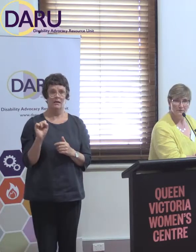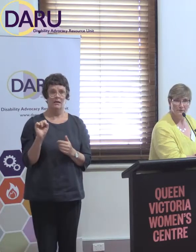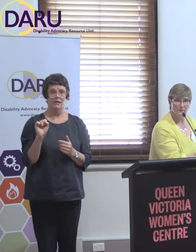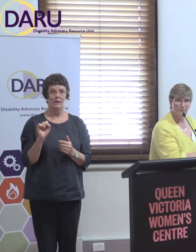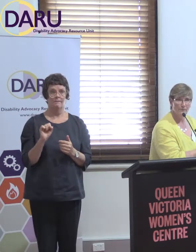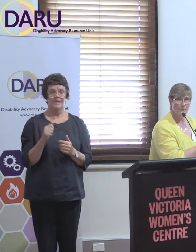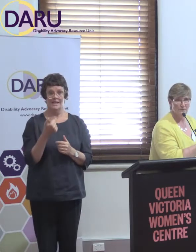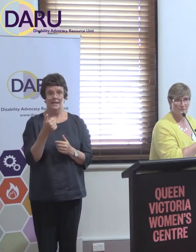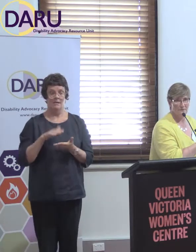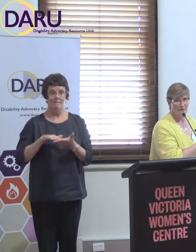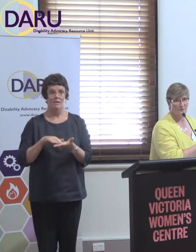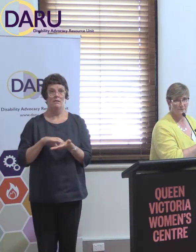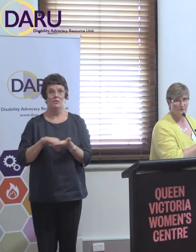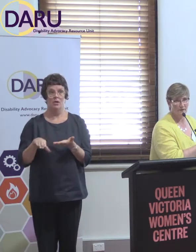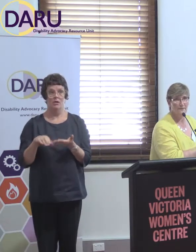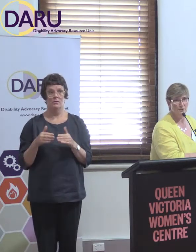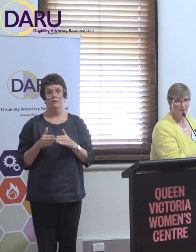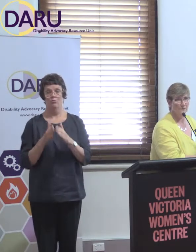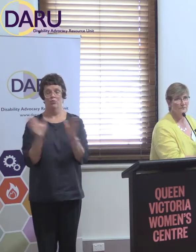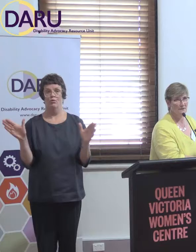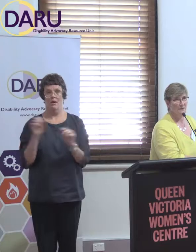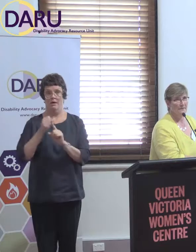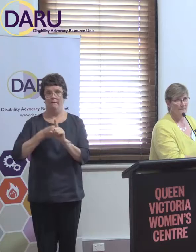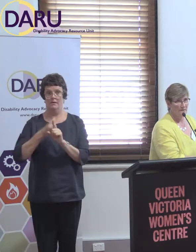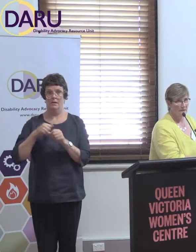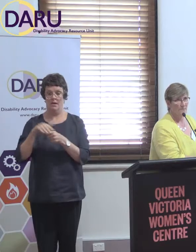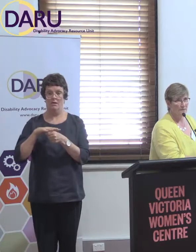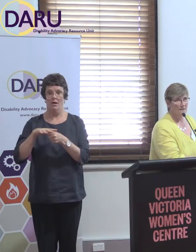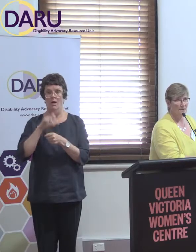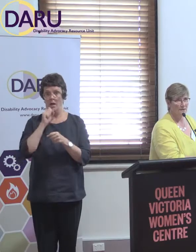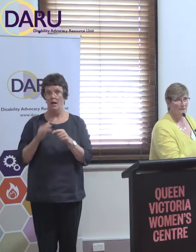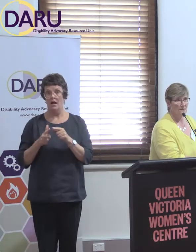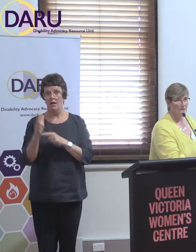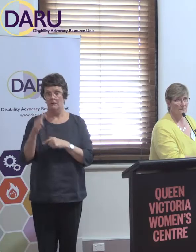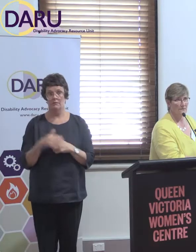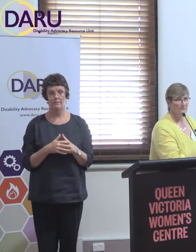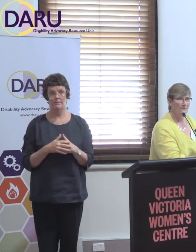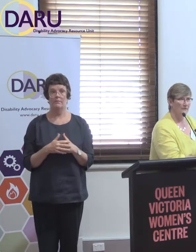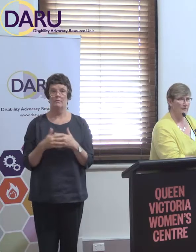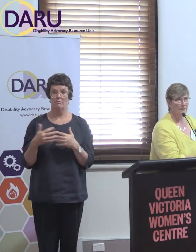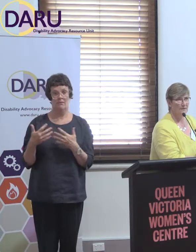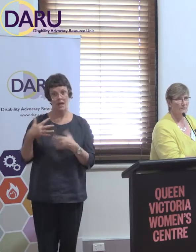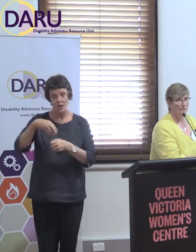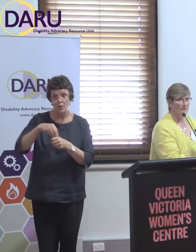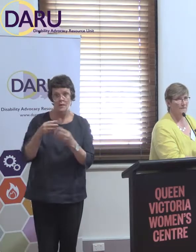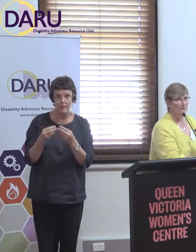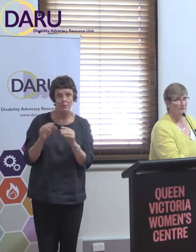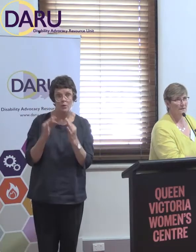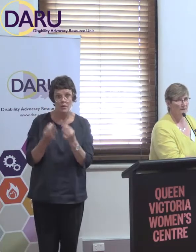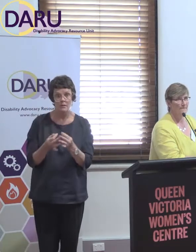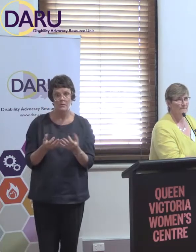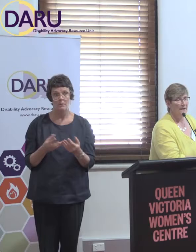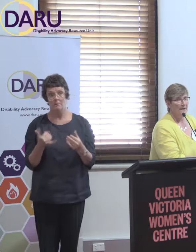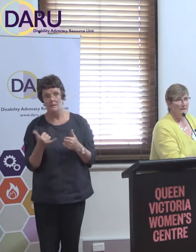million of the broader sector funding, which includes some organisations... I don't know of anybody in the room, but